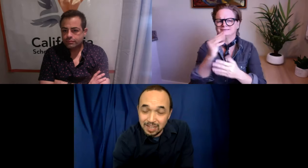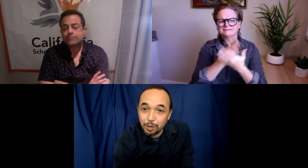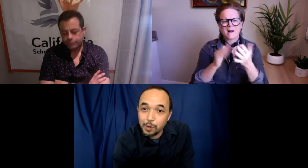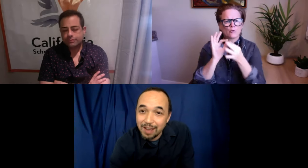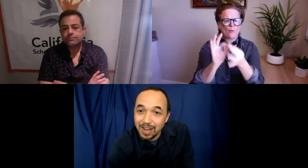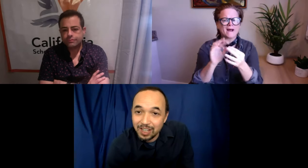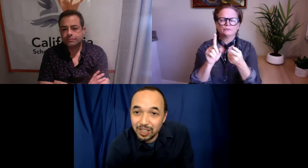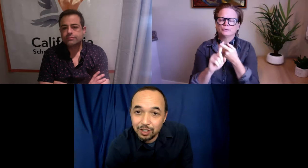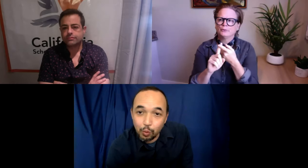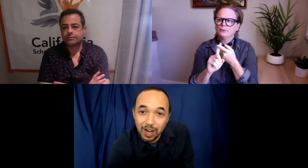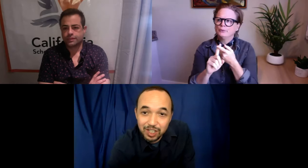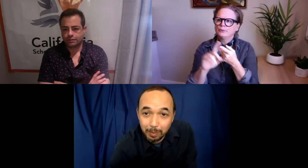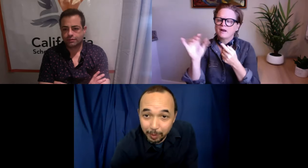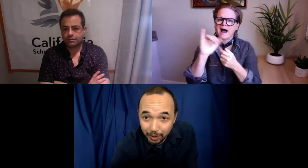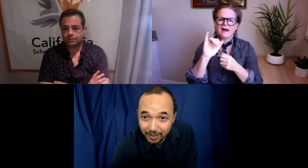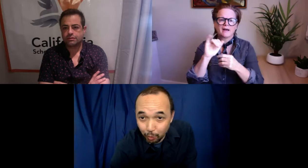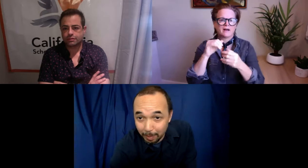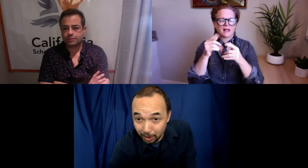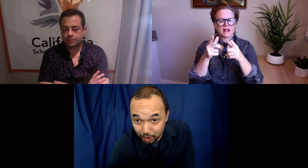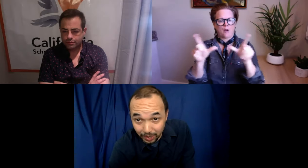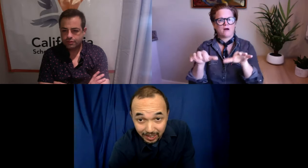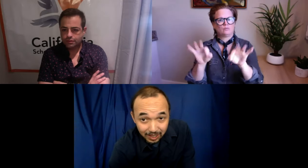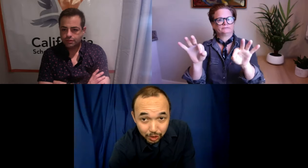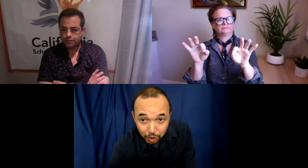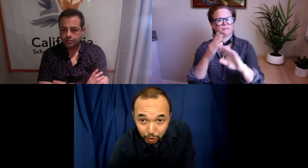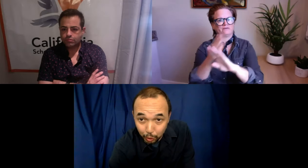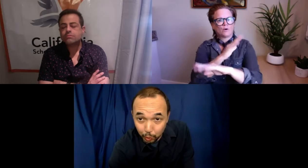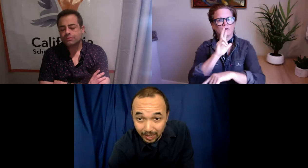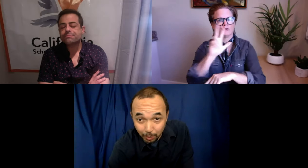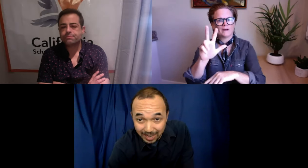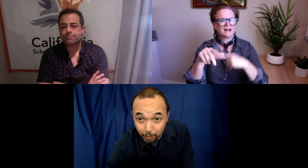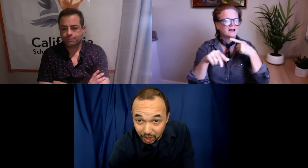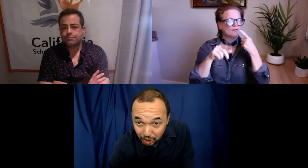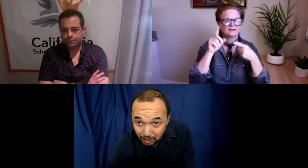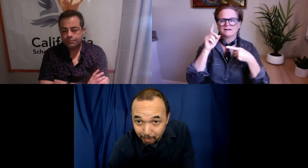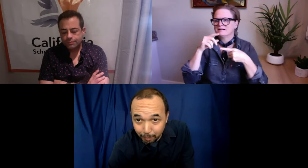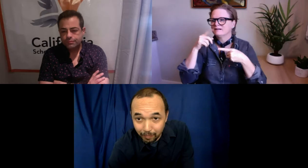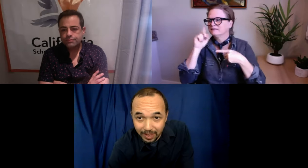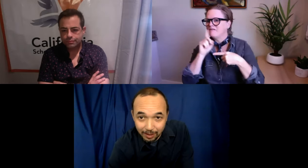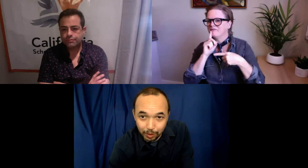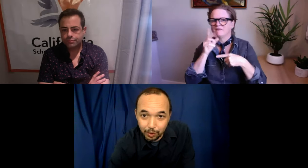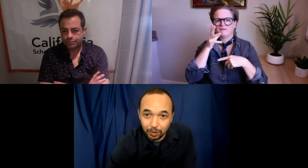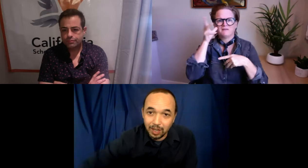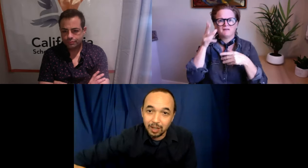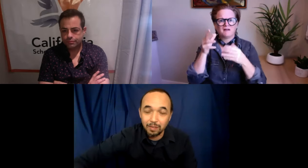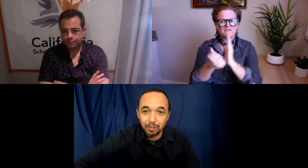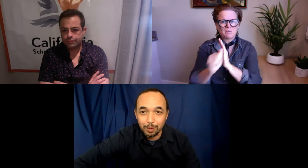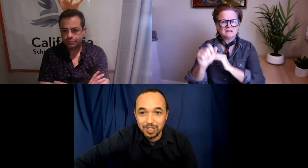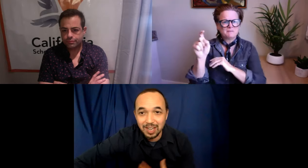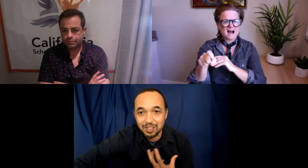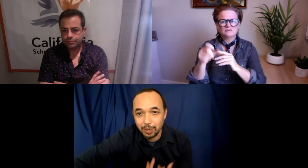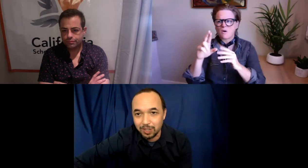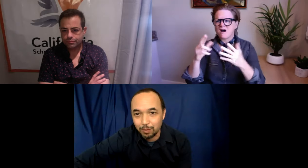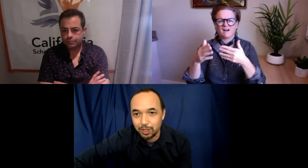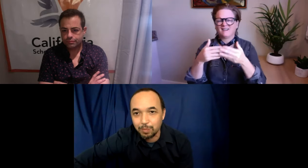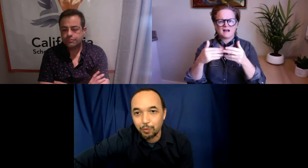And so, if you haven't had a chance to watch some of the previous webinars related to language acquisition, that critical language